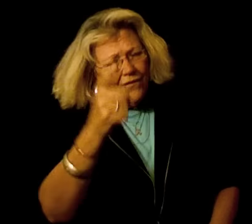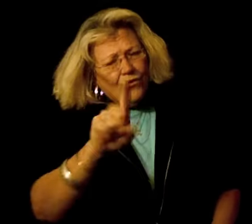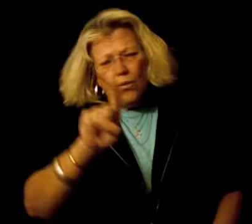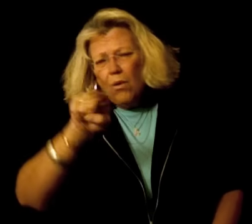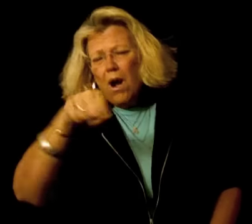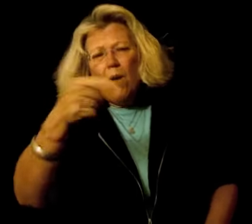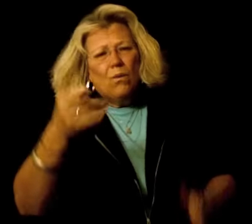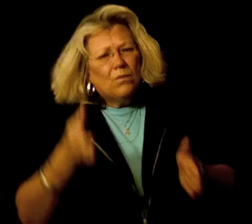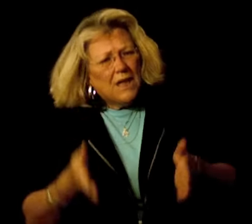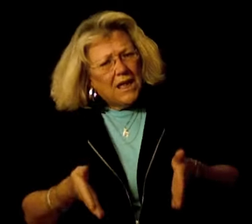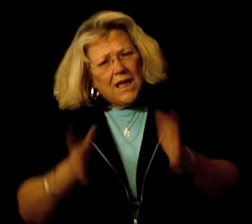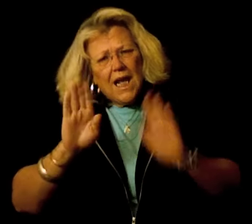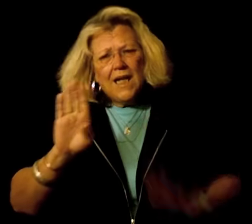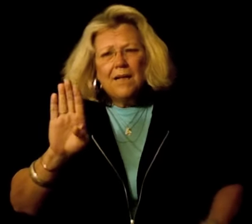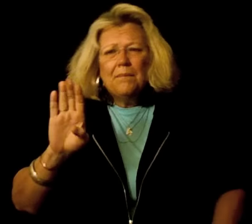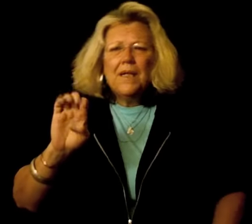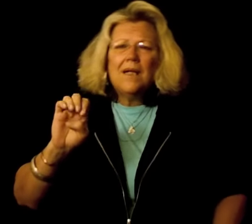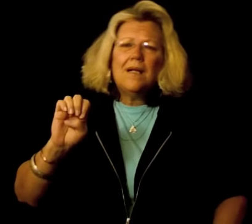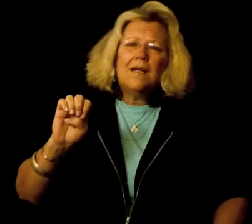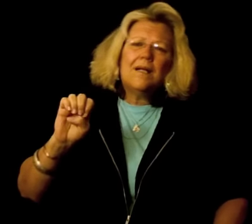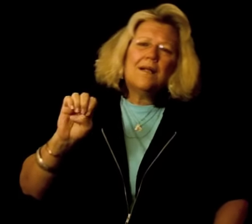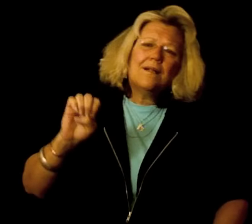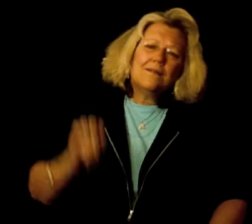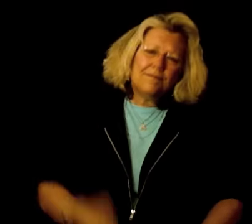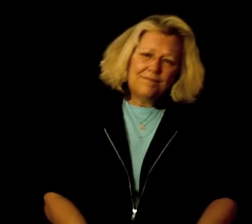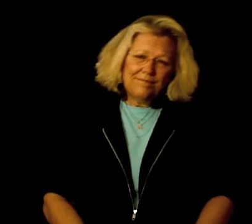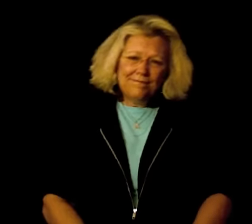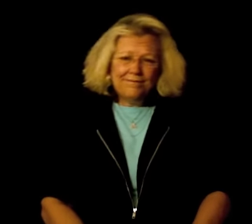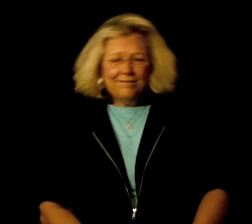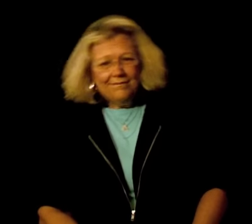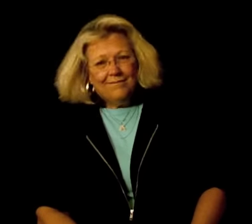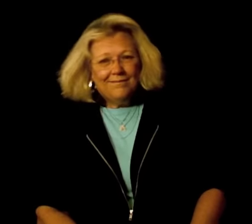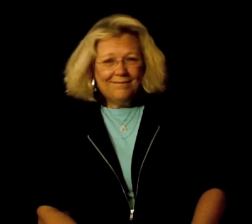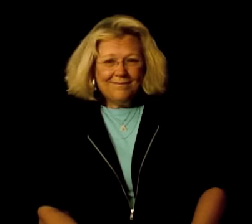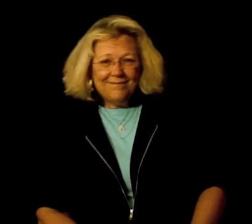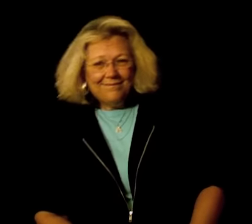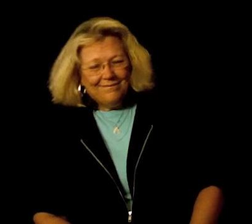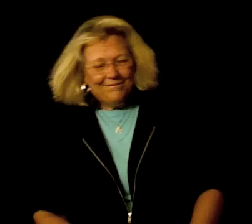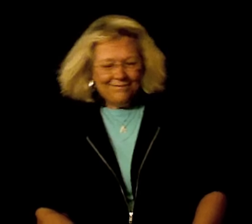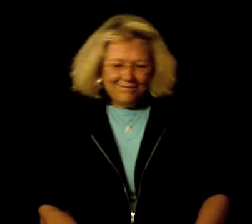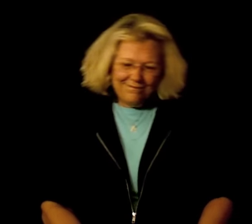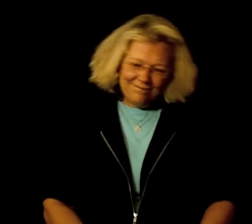you'd only let it be. Baby, baby, me